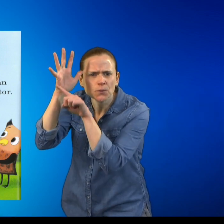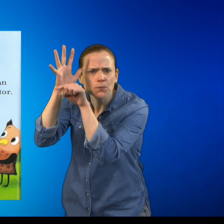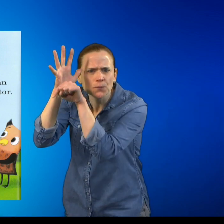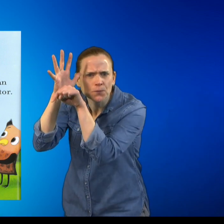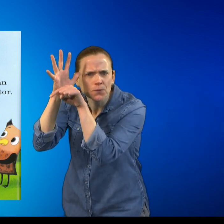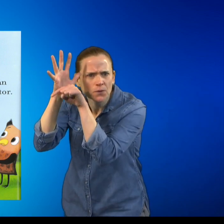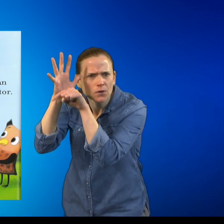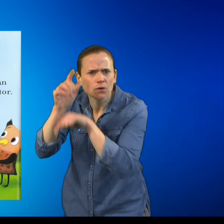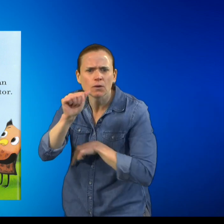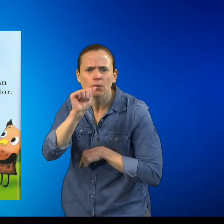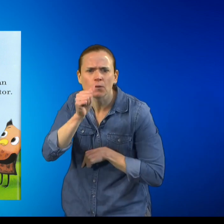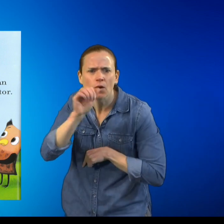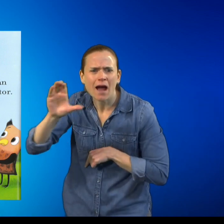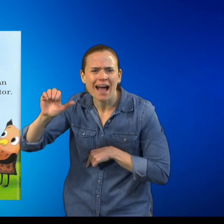Rocket finds acorns.